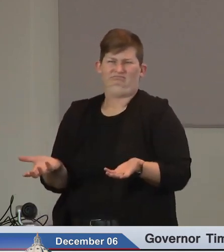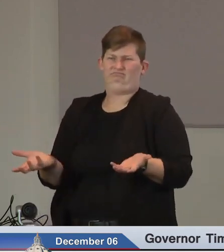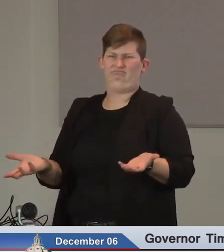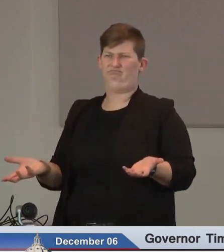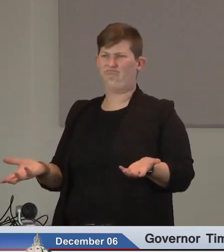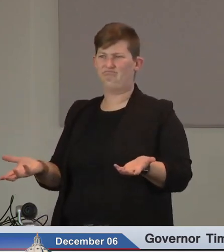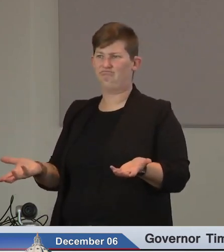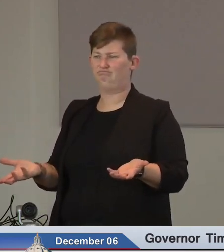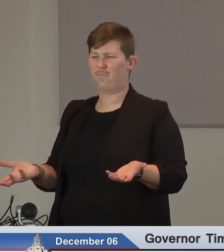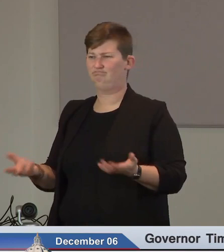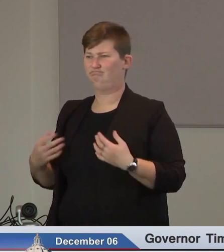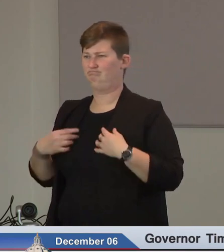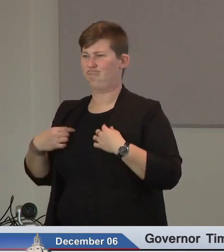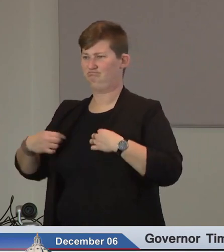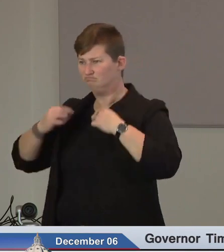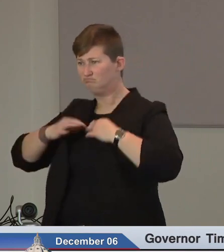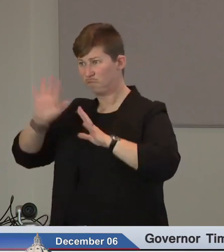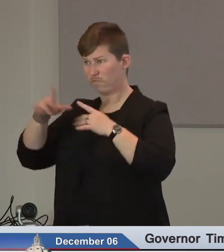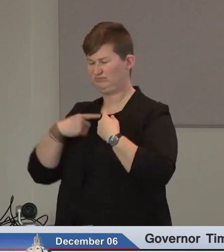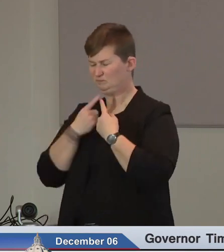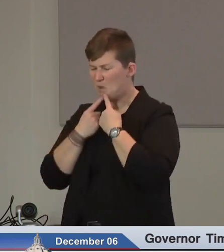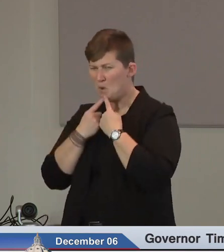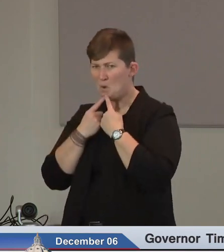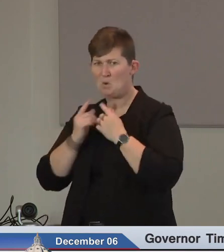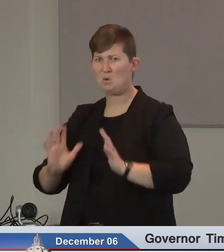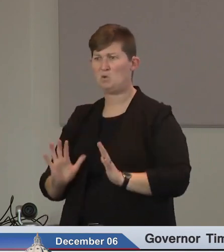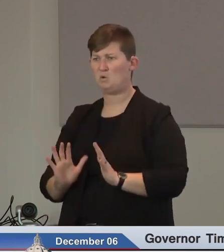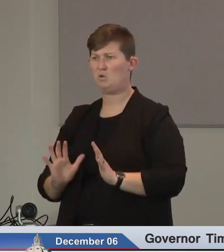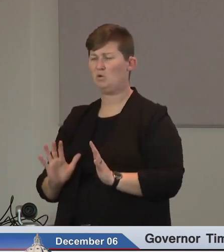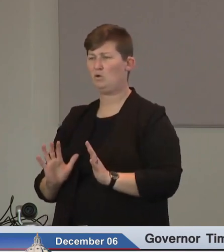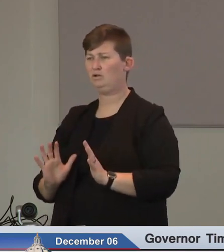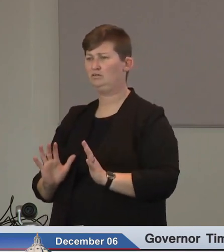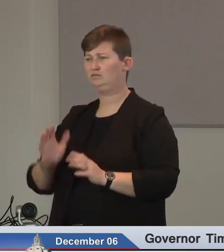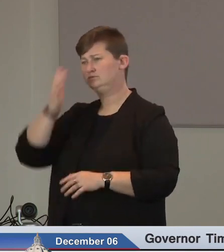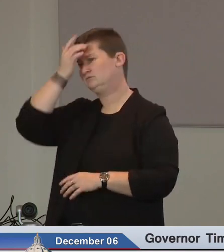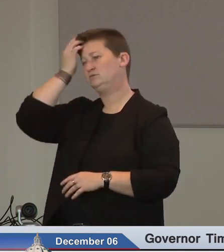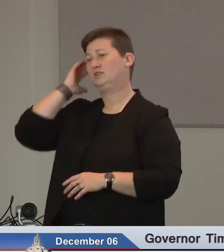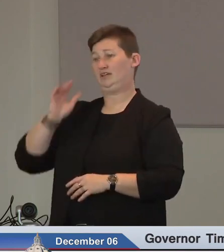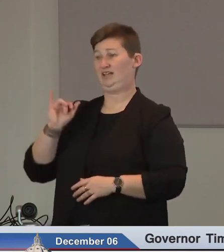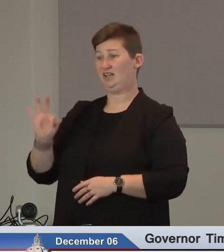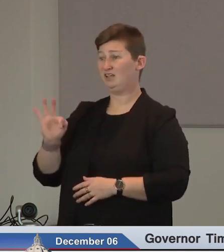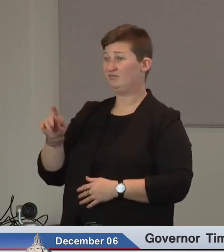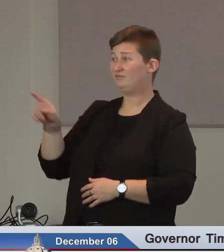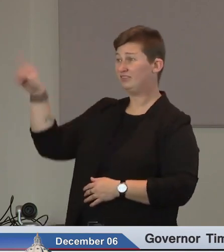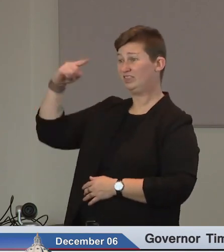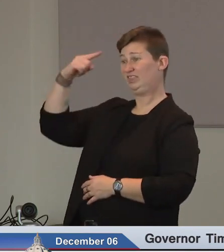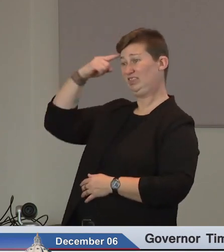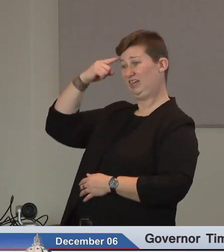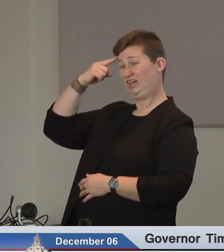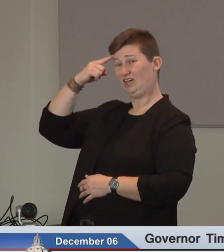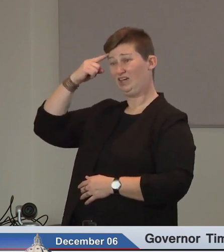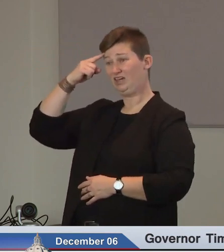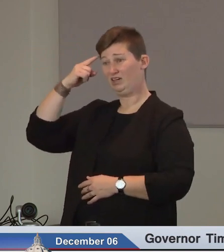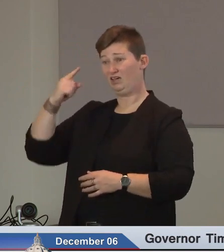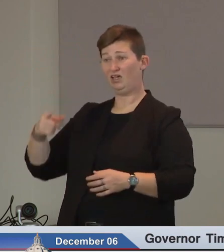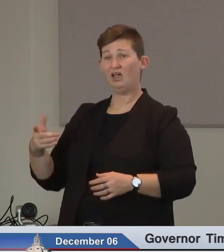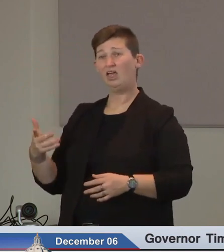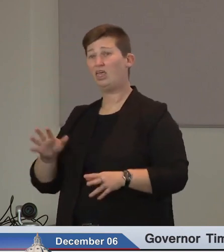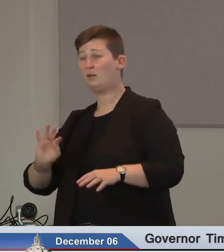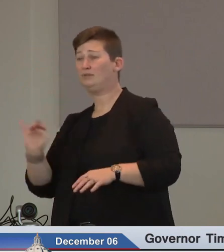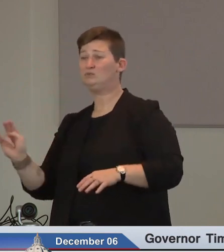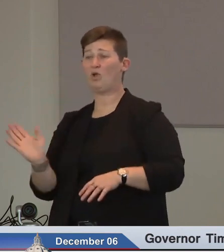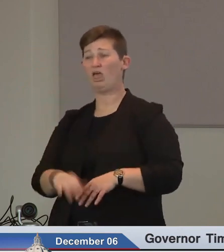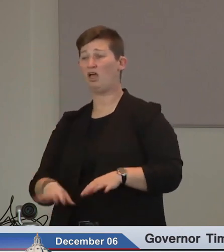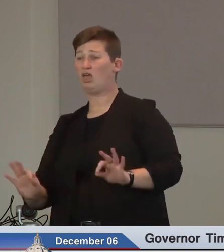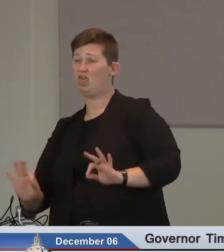i deeply disappointed and i think the idea if they even think about you know downplaying that it's 26 dollars